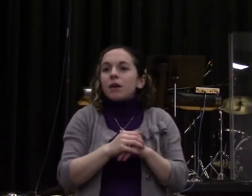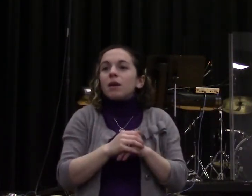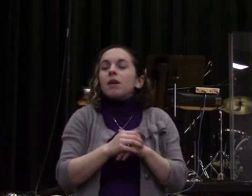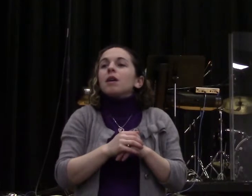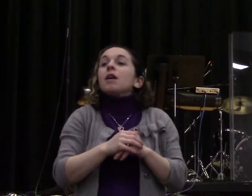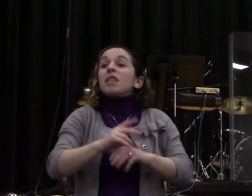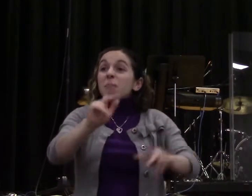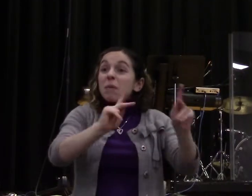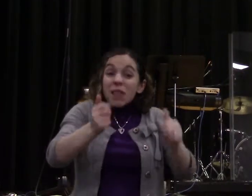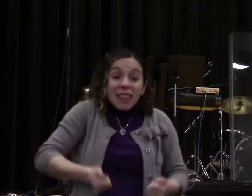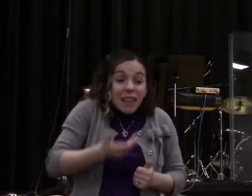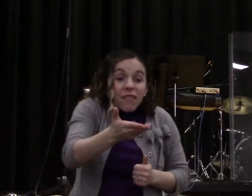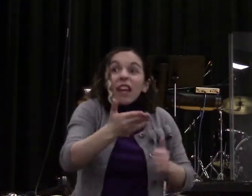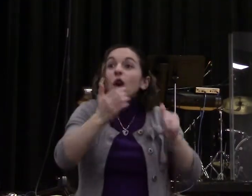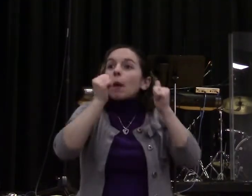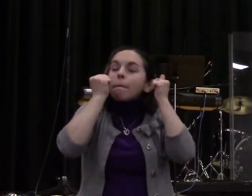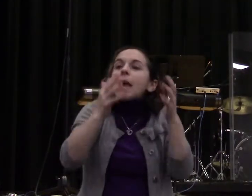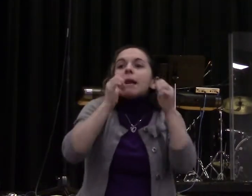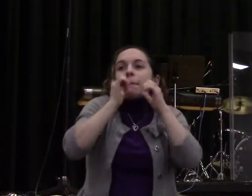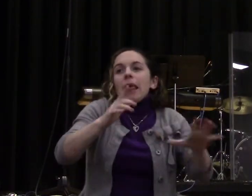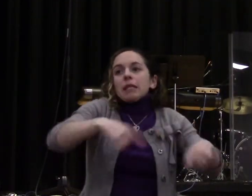watered down in Jerusalem area.